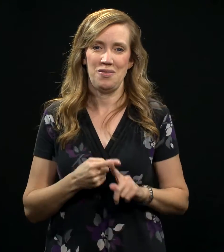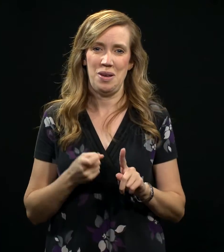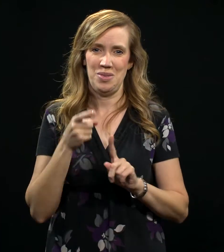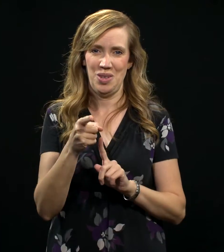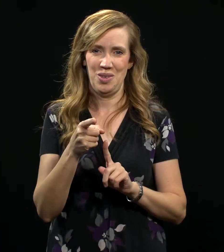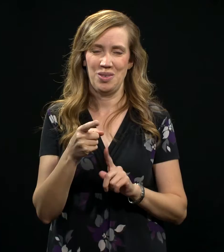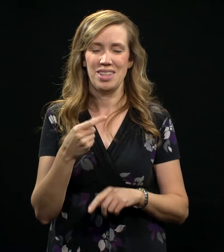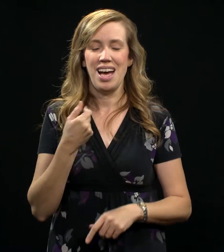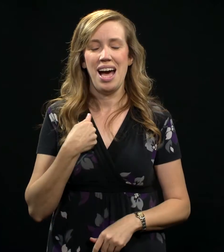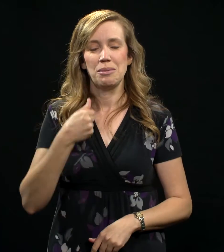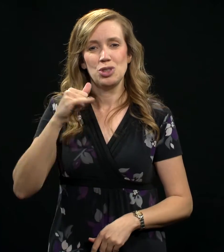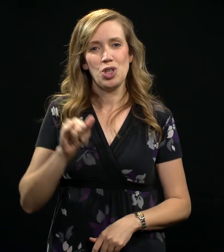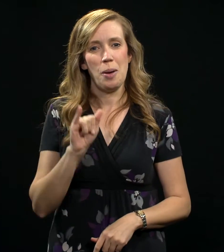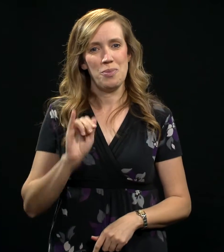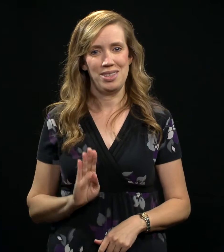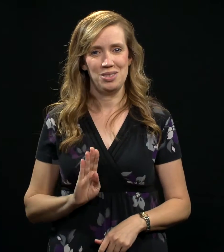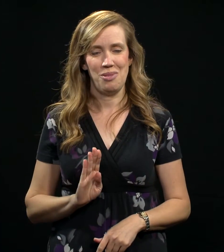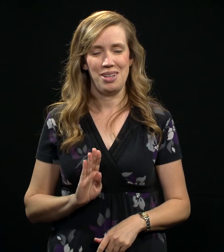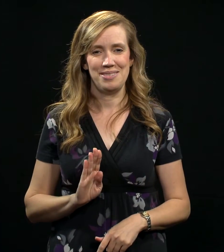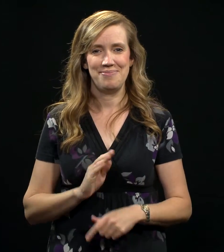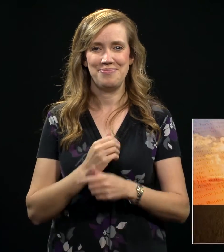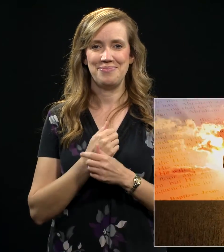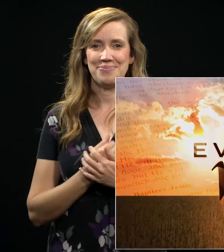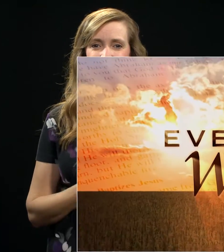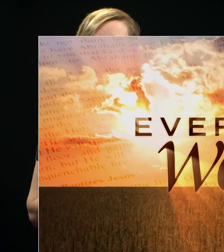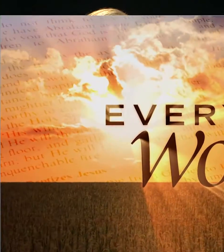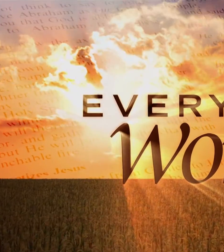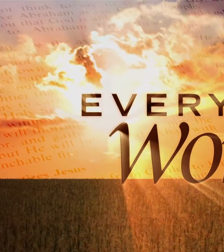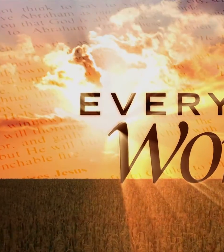I'm John Bradshaw for It Is Written. Let's live today by every word.